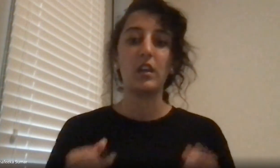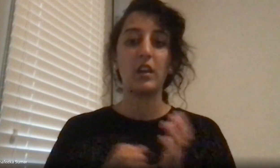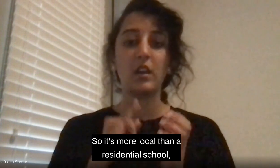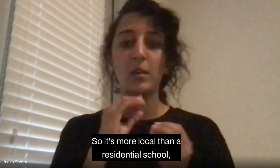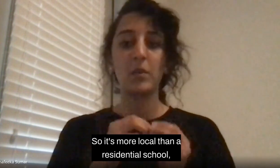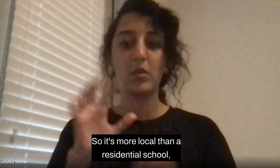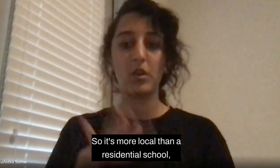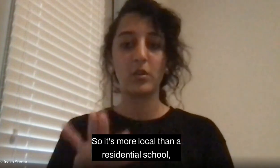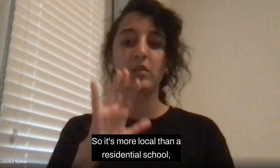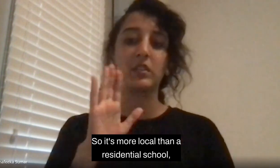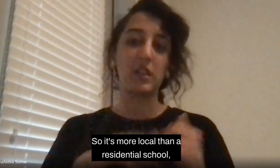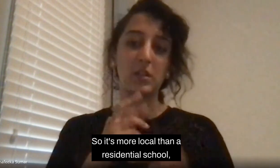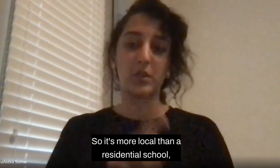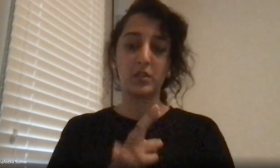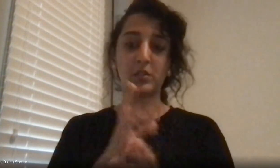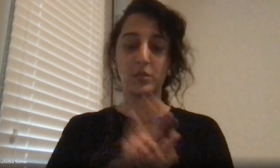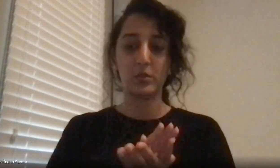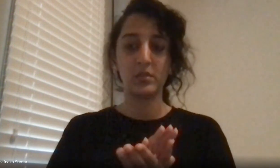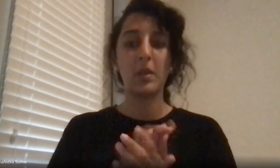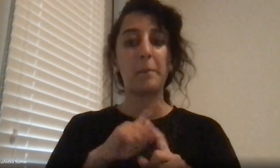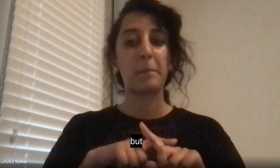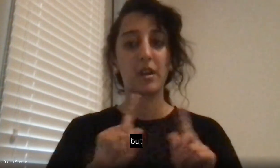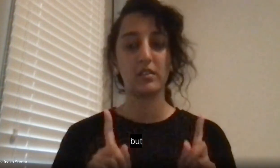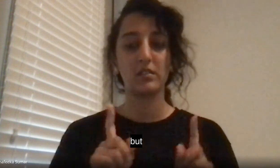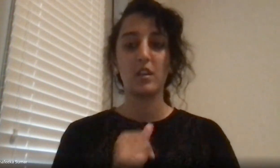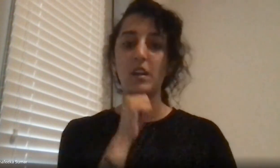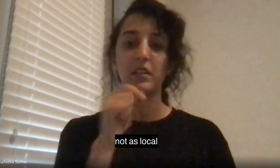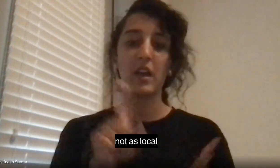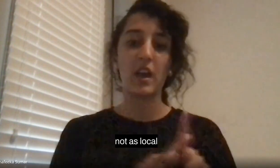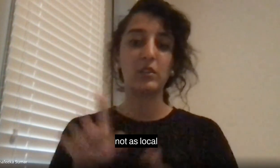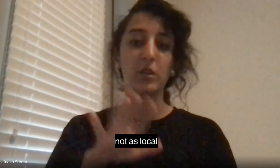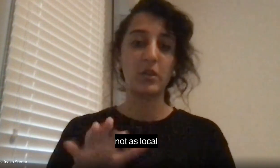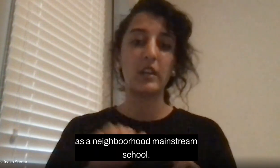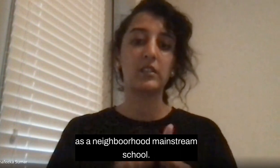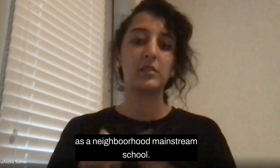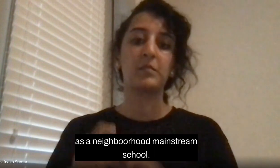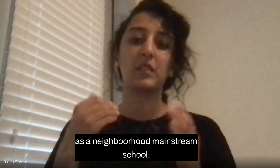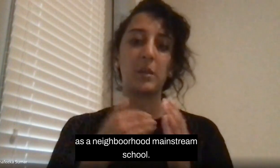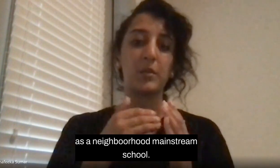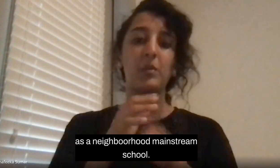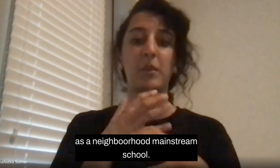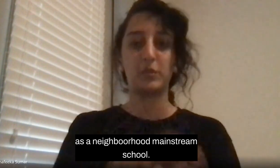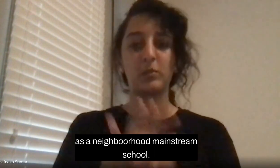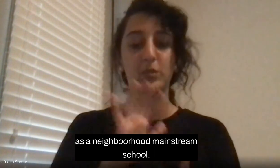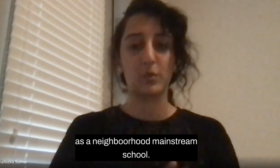It is more local than a residential school, but not as local as a neighborhood mainstream school.